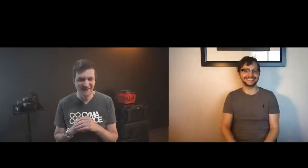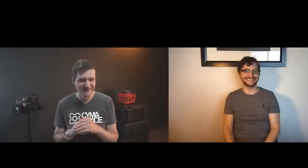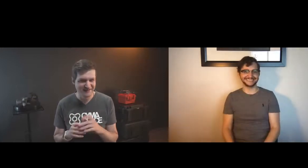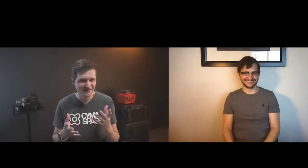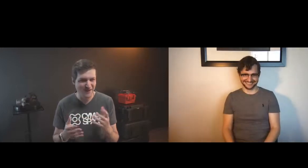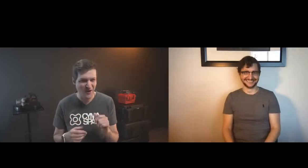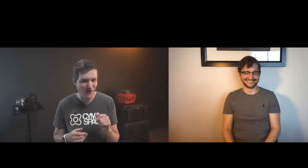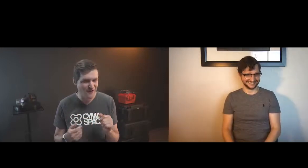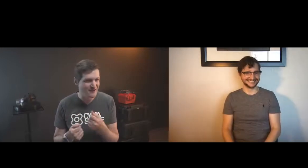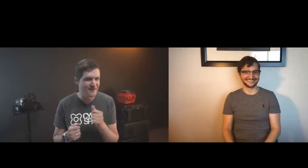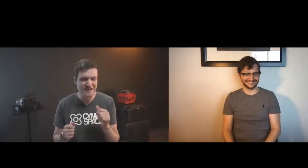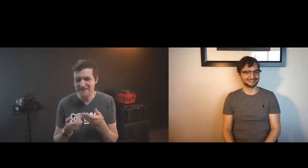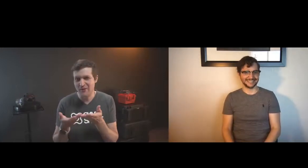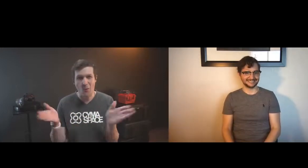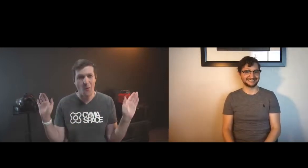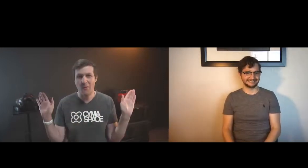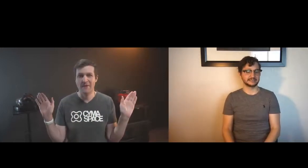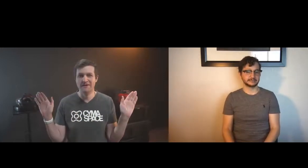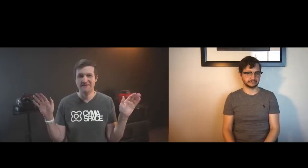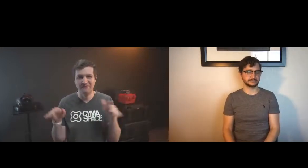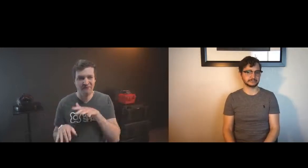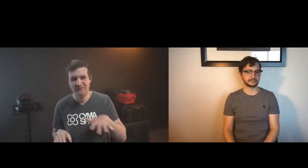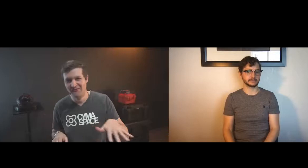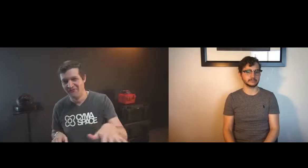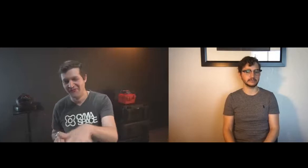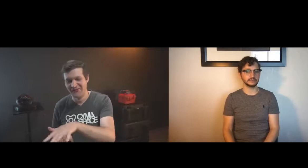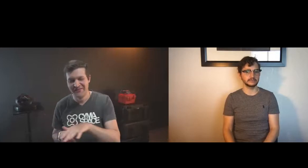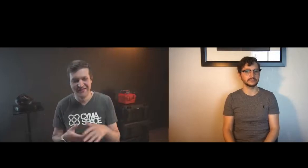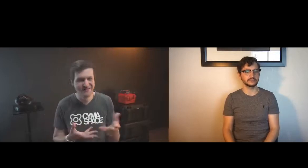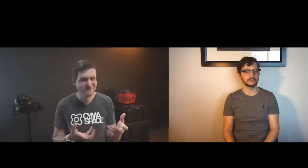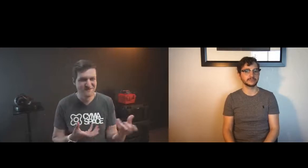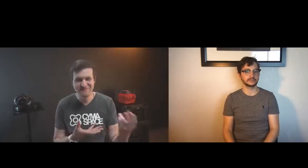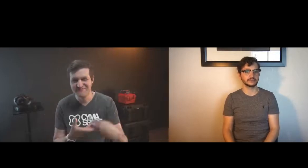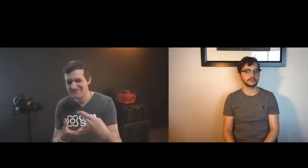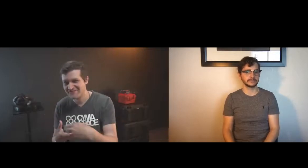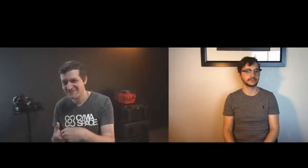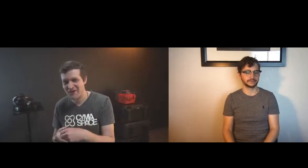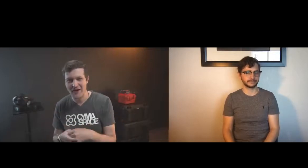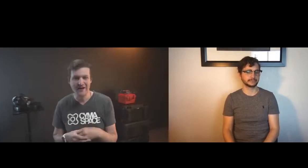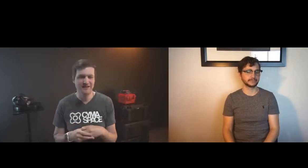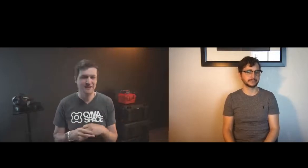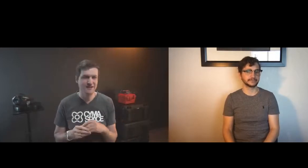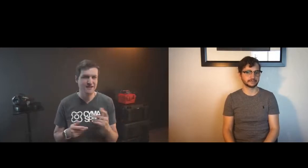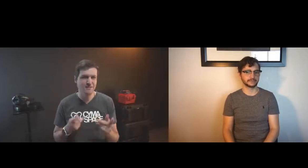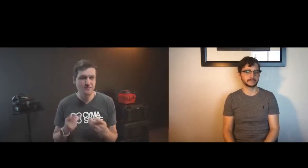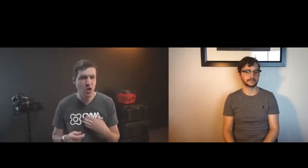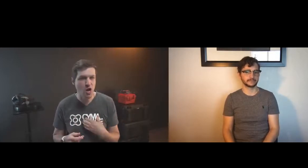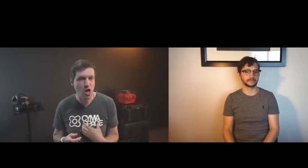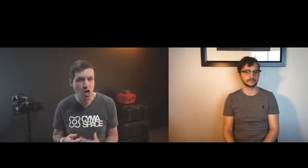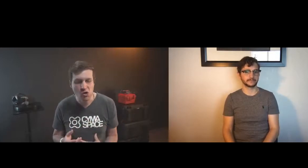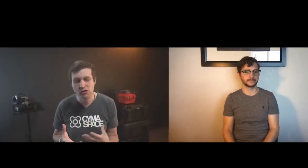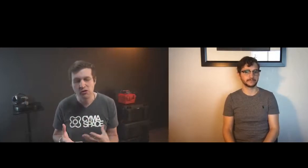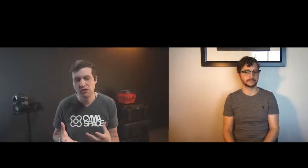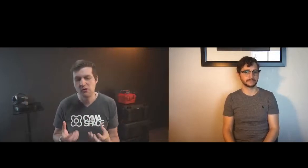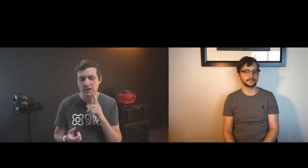everything right right so there's opportunity the field is wide open for participation in a